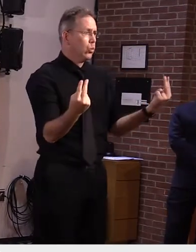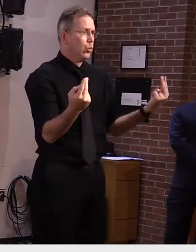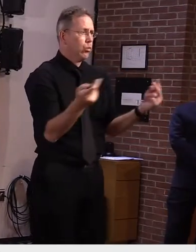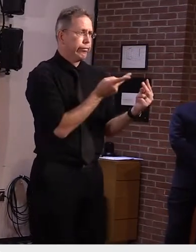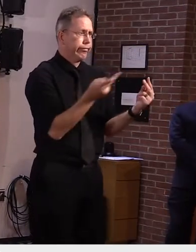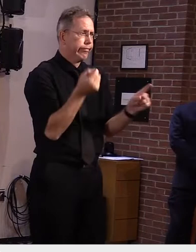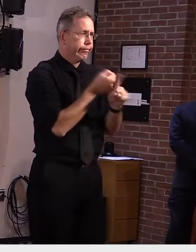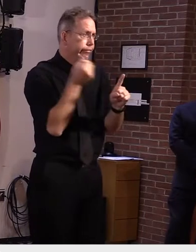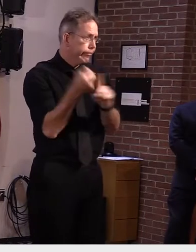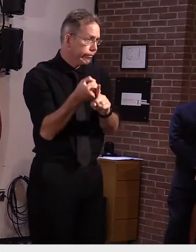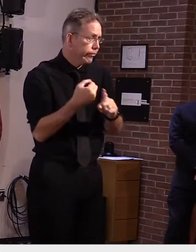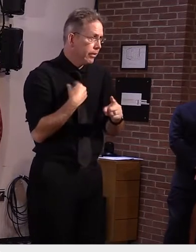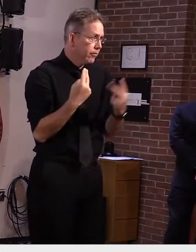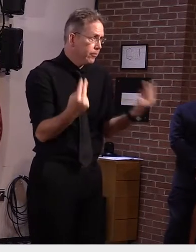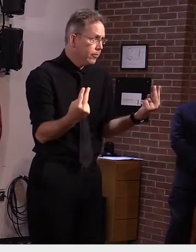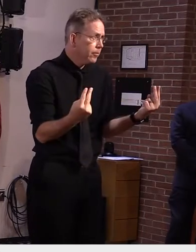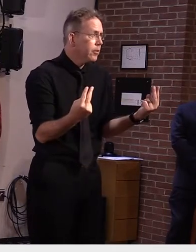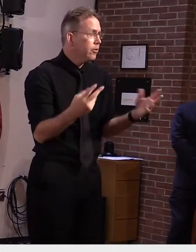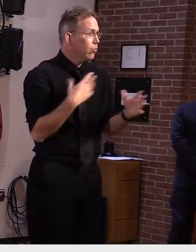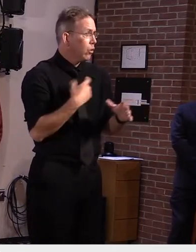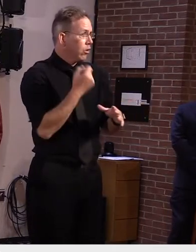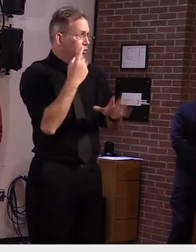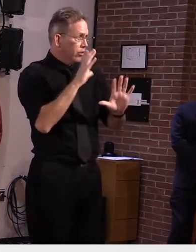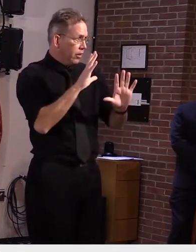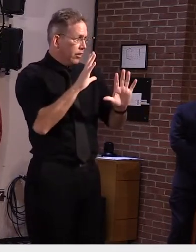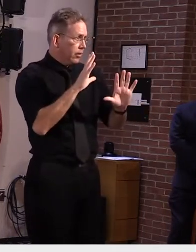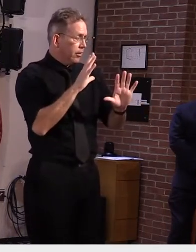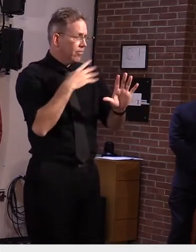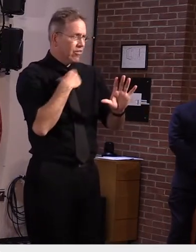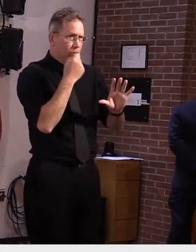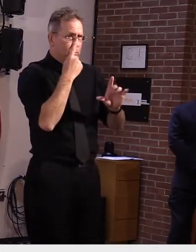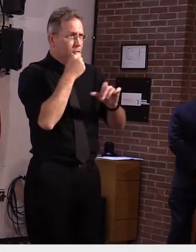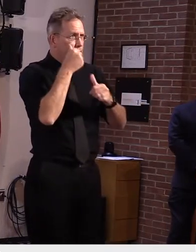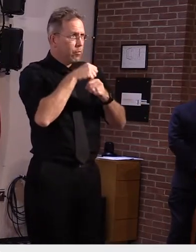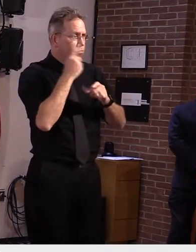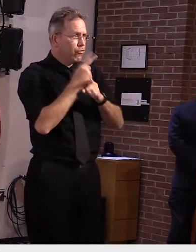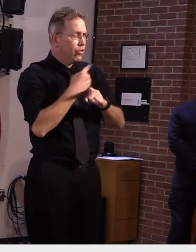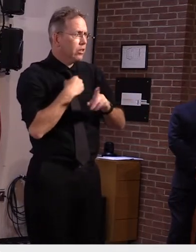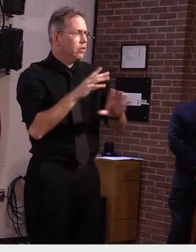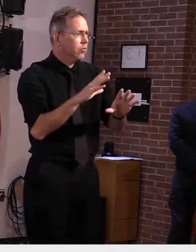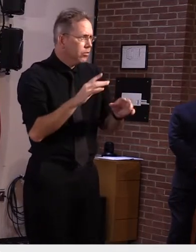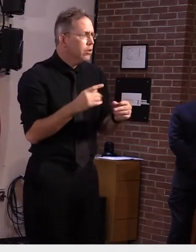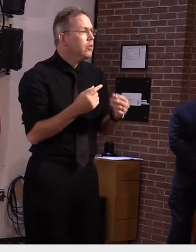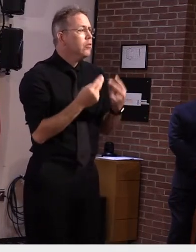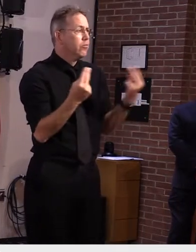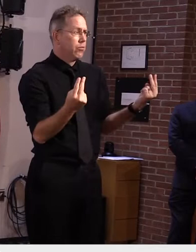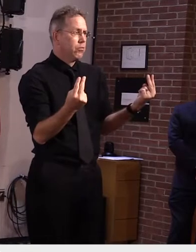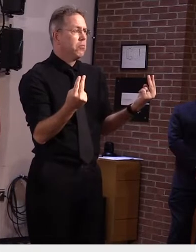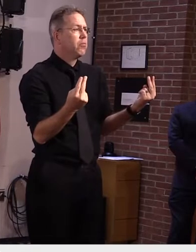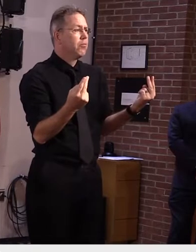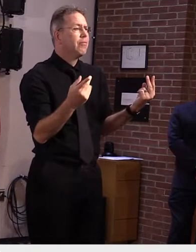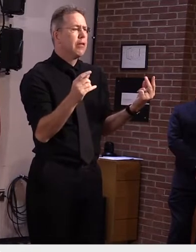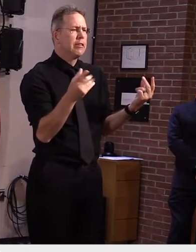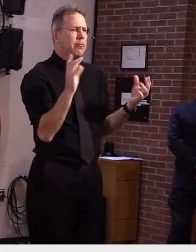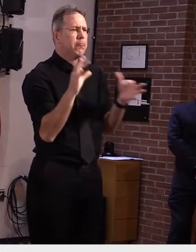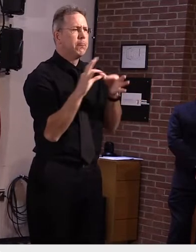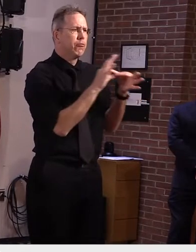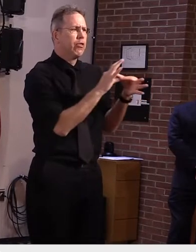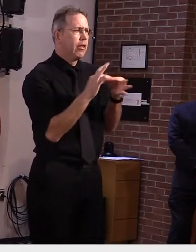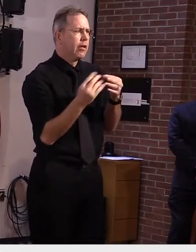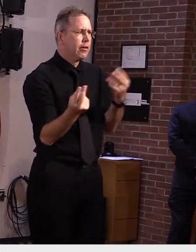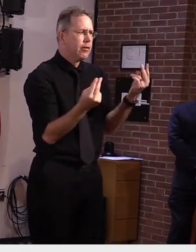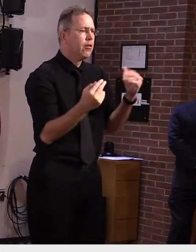it could be a little bit off um there are connections among some of the adults and some of the youth